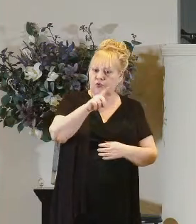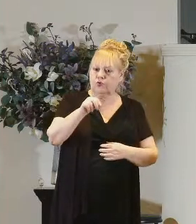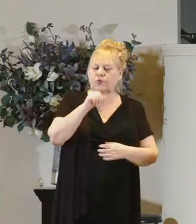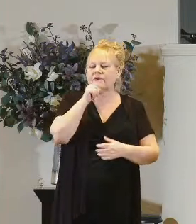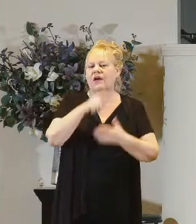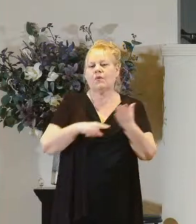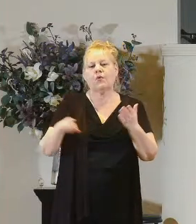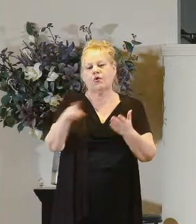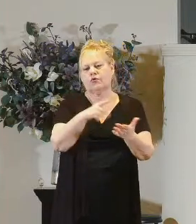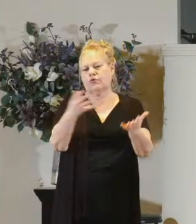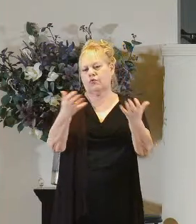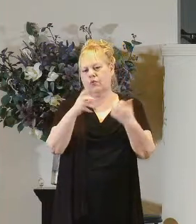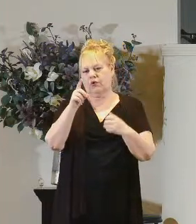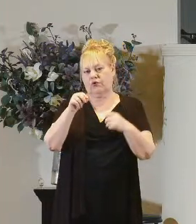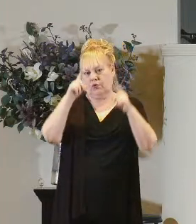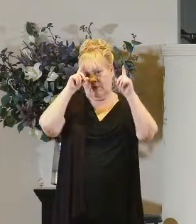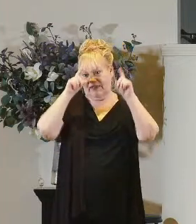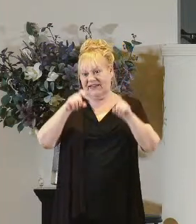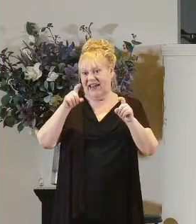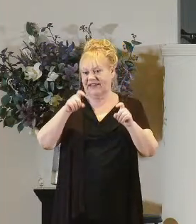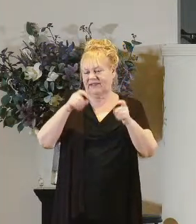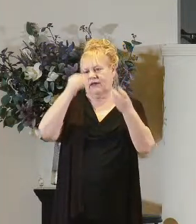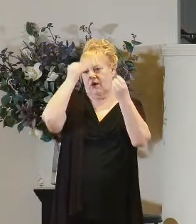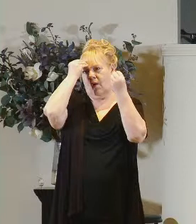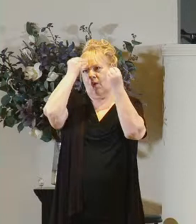you want to do the test is obedience